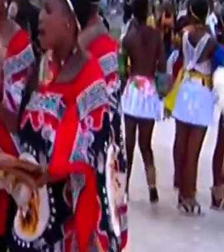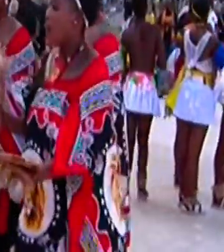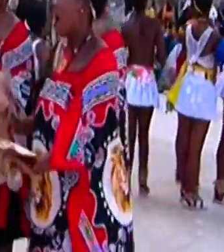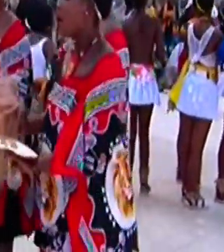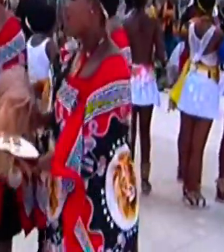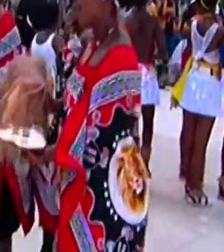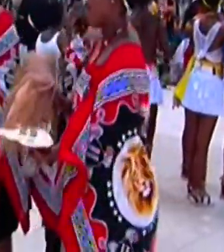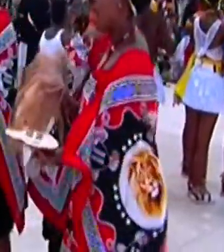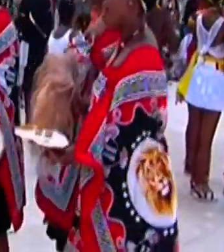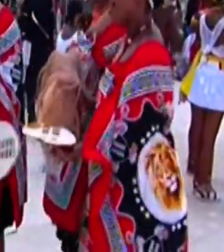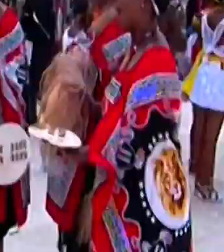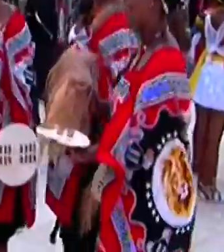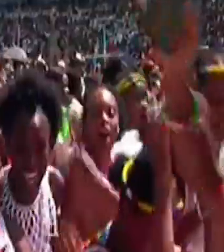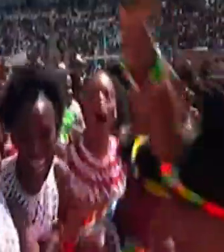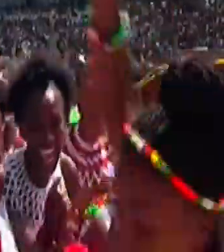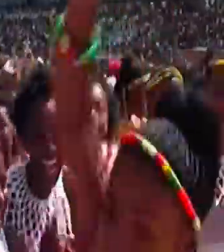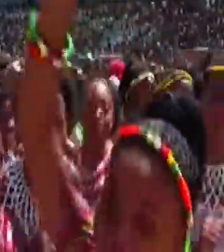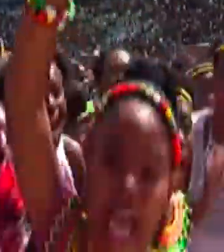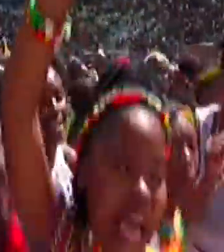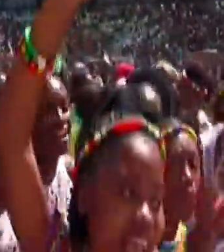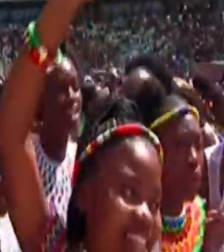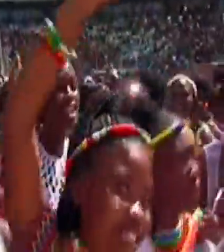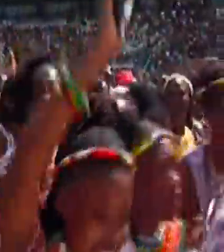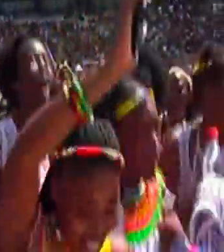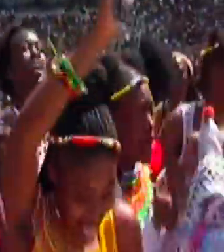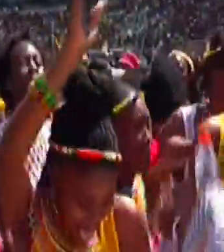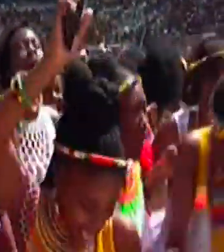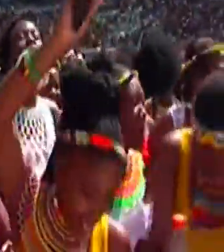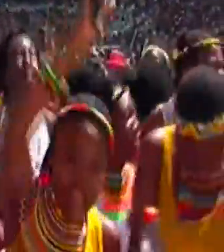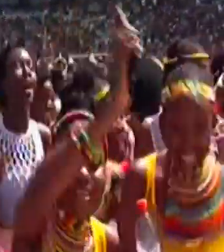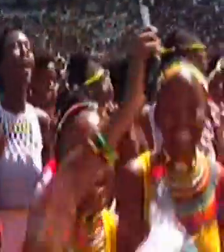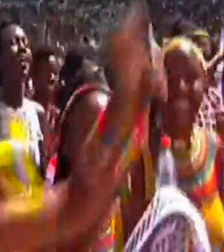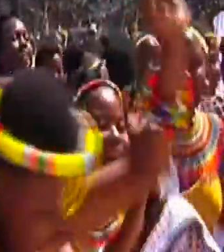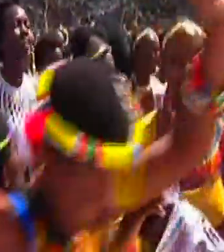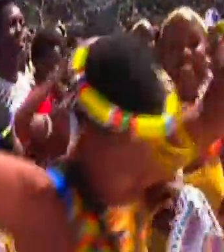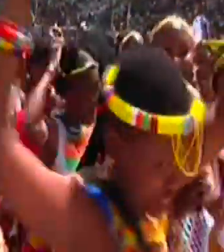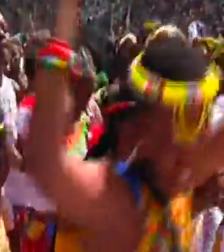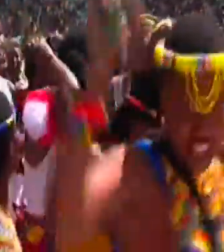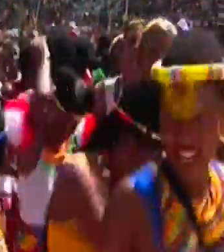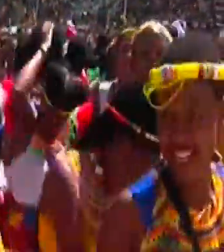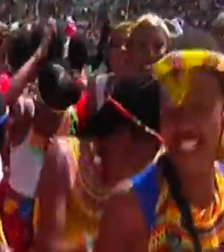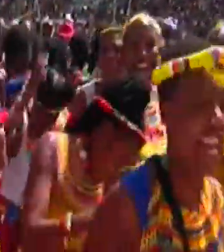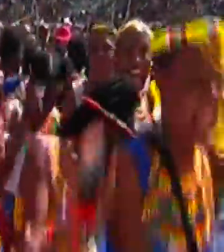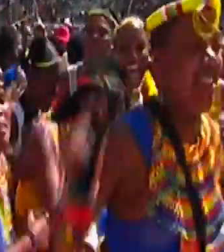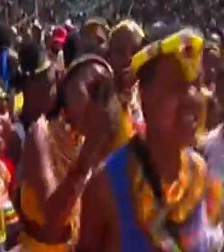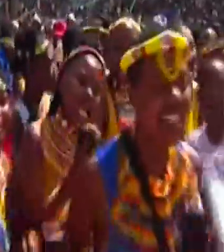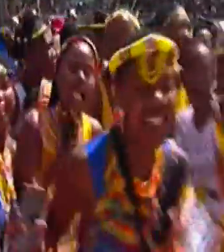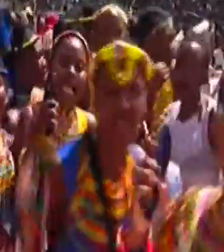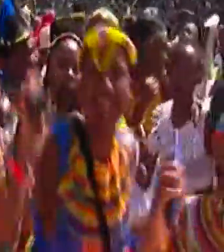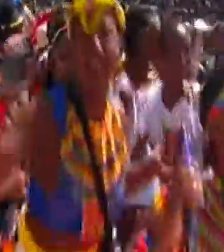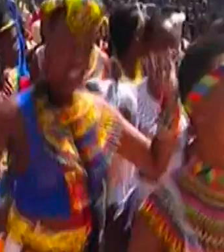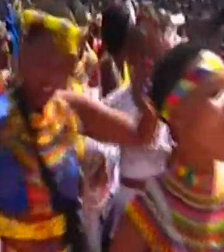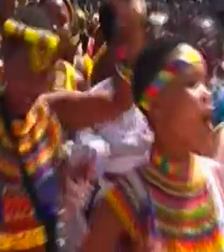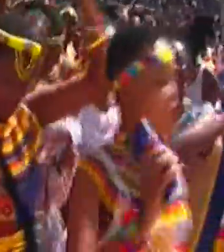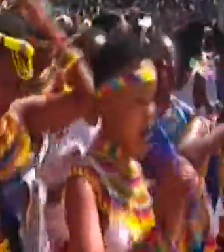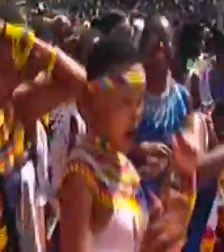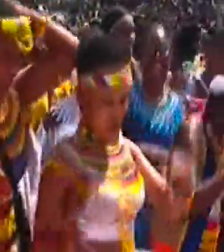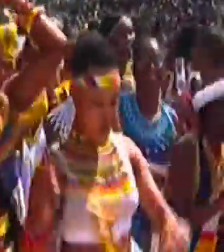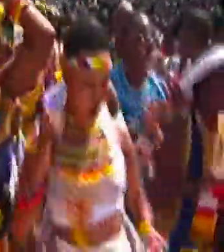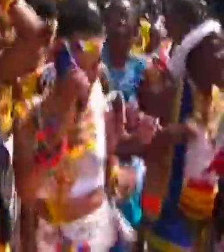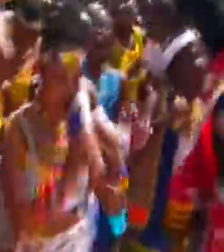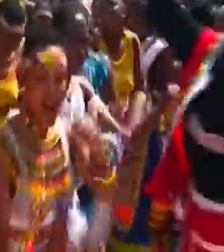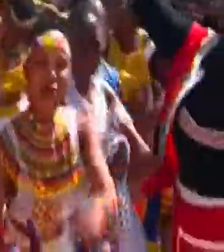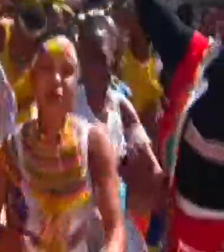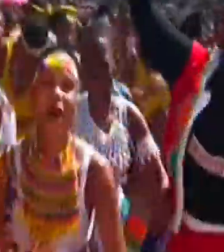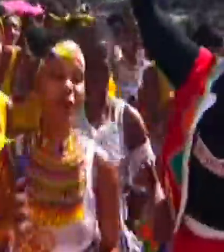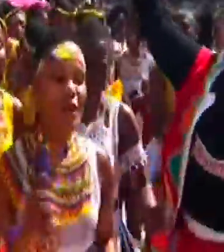migrated southward, interfacing with the sun. They exchanged some cultural practices